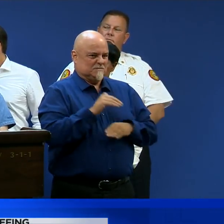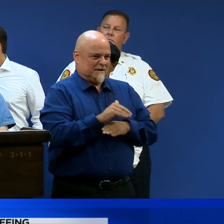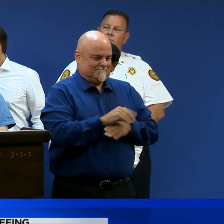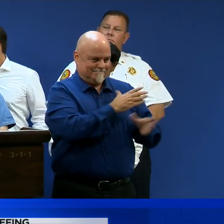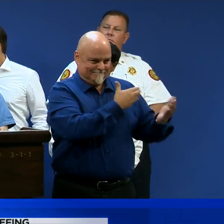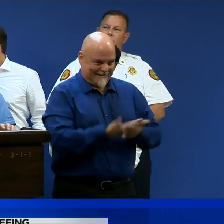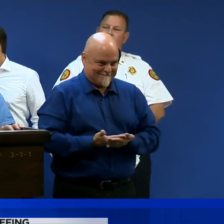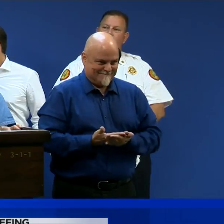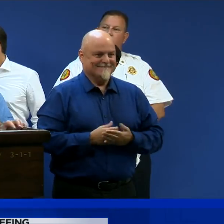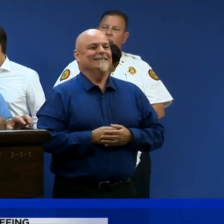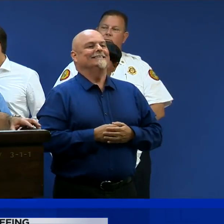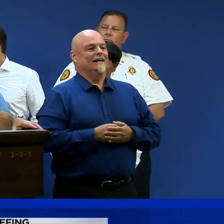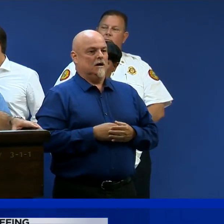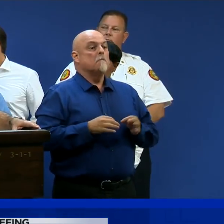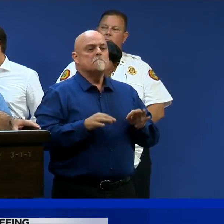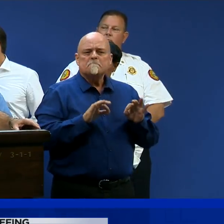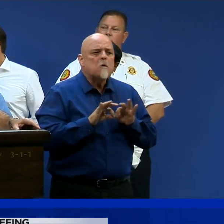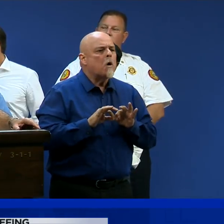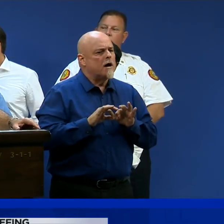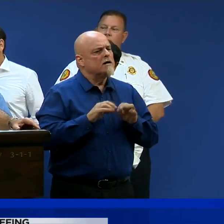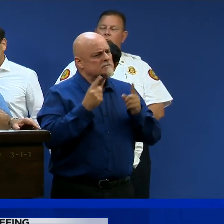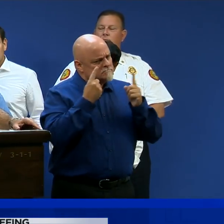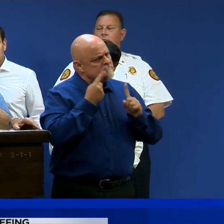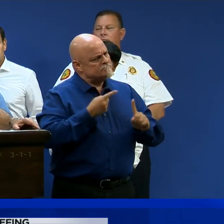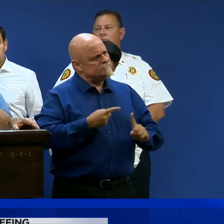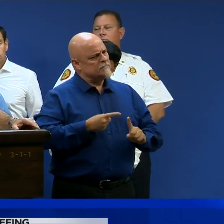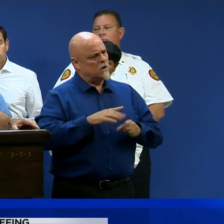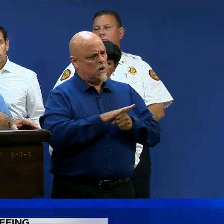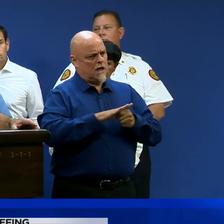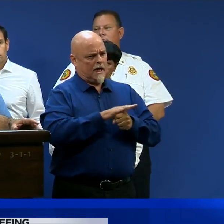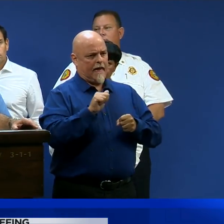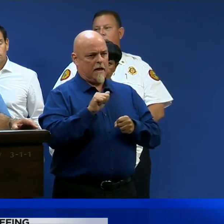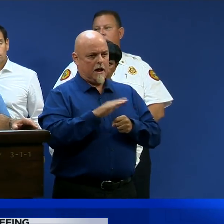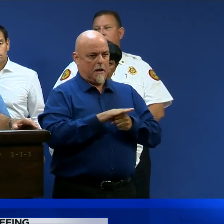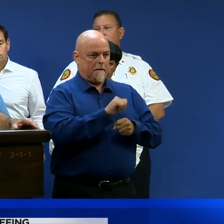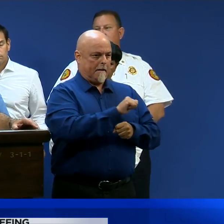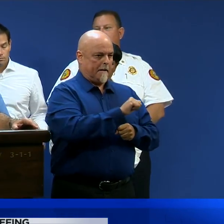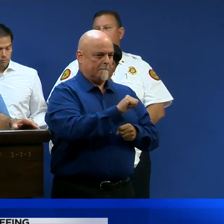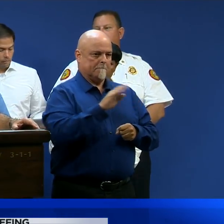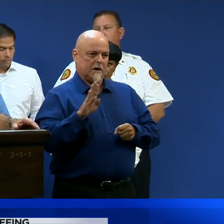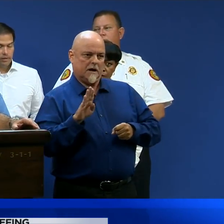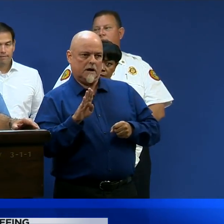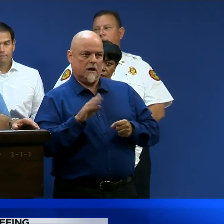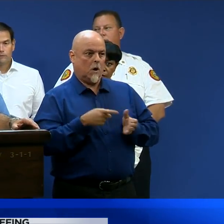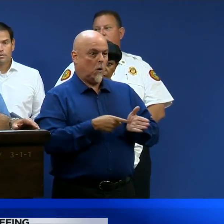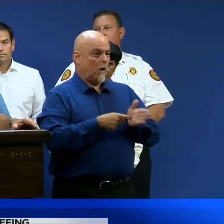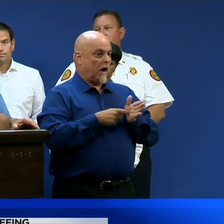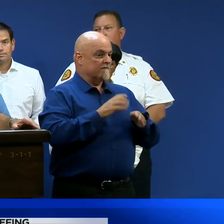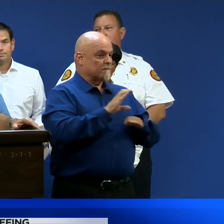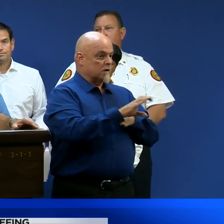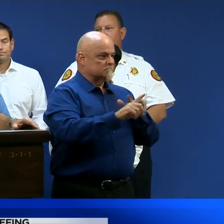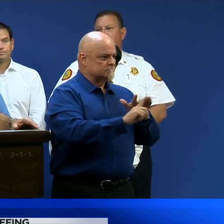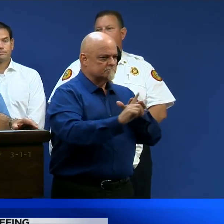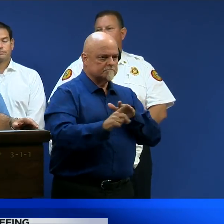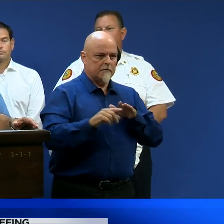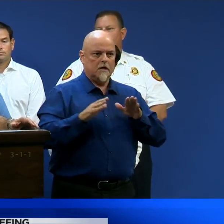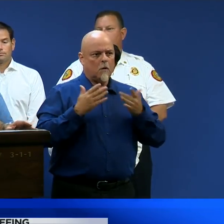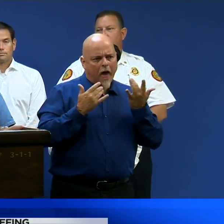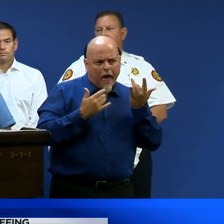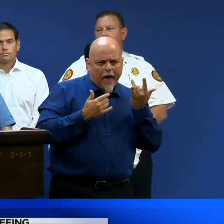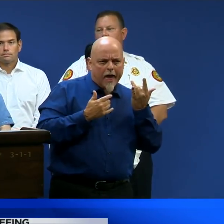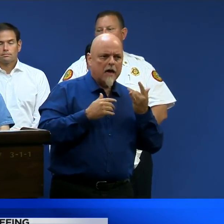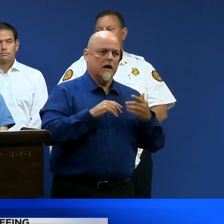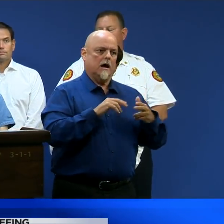A and B and that's because the storm has slowed down a little bit. We now have a little bit more time to assess